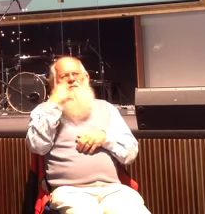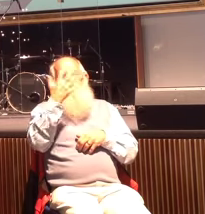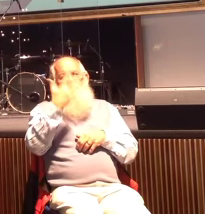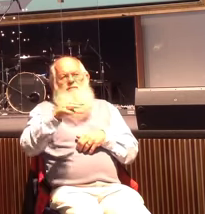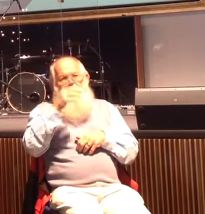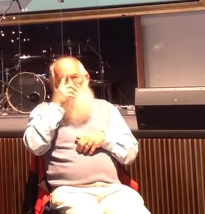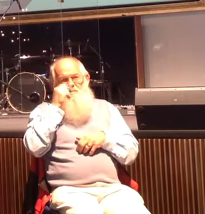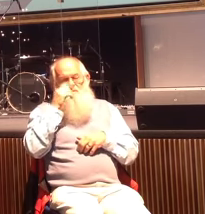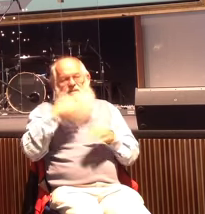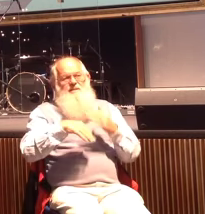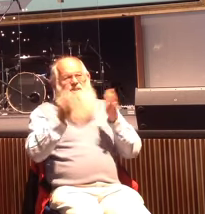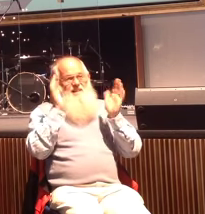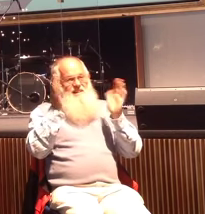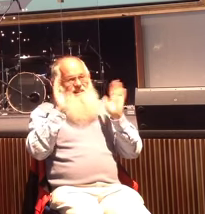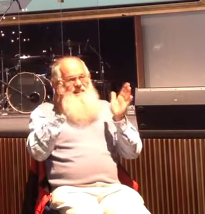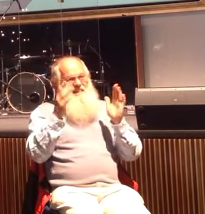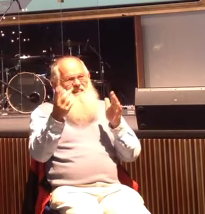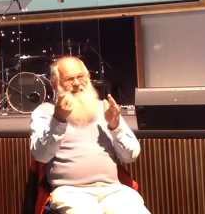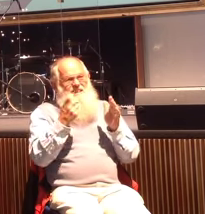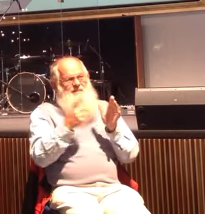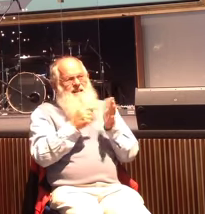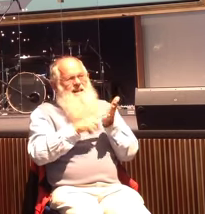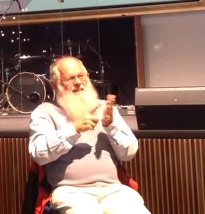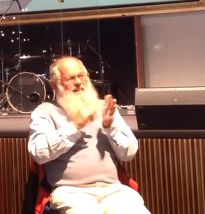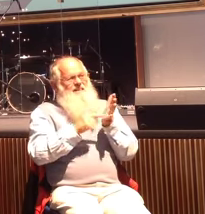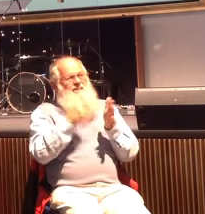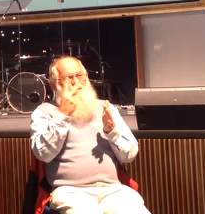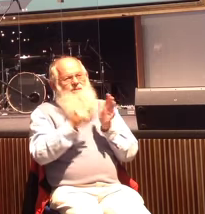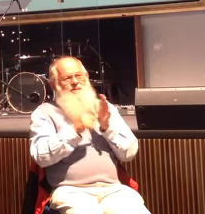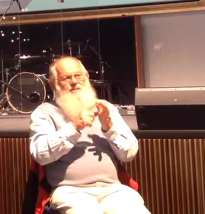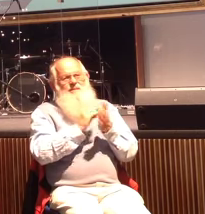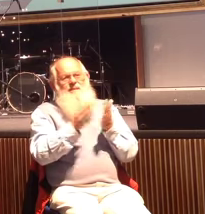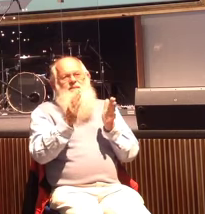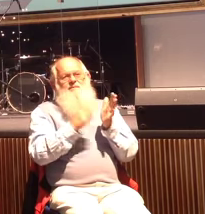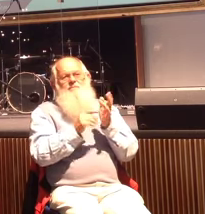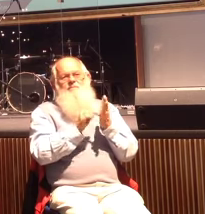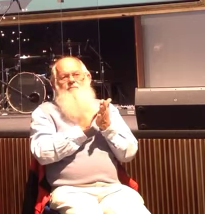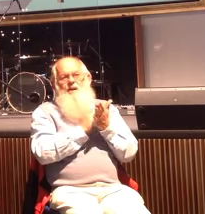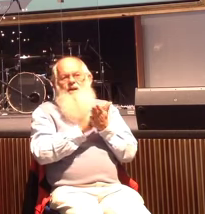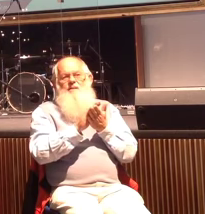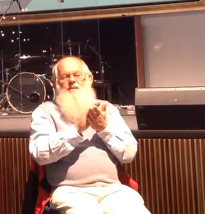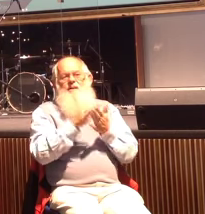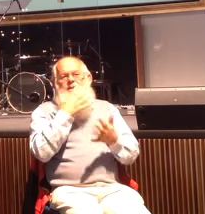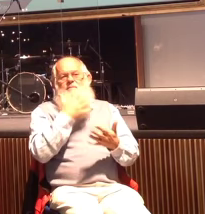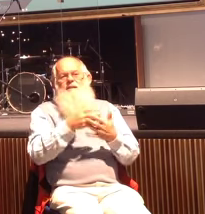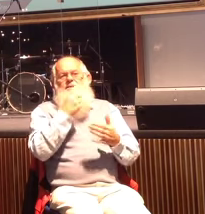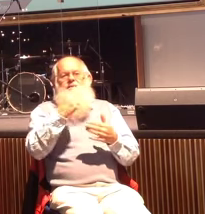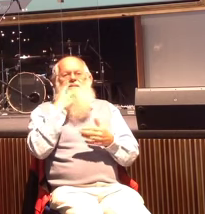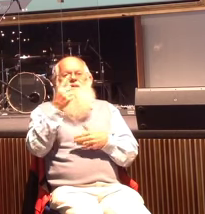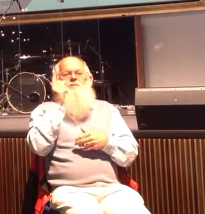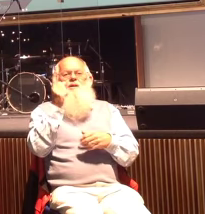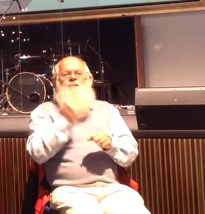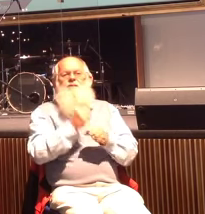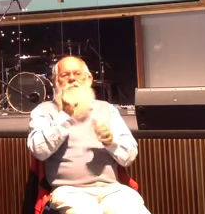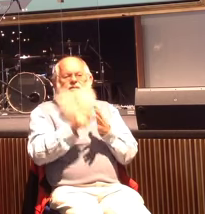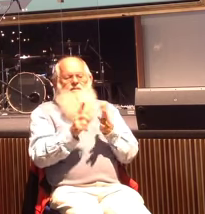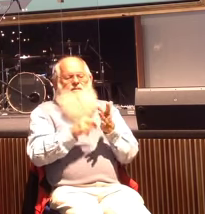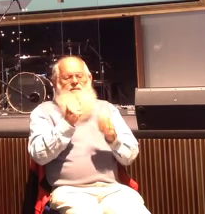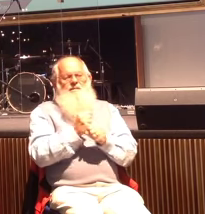congregation that come at least twice a month. And it's incredible to see what God is doing. I feel so blessed. But